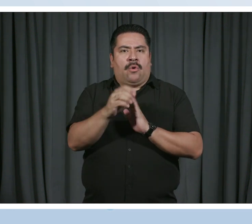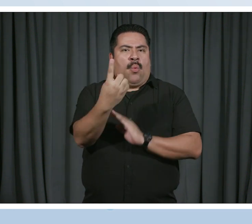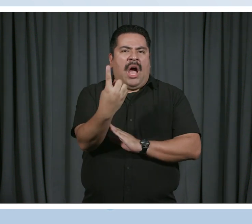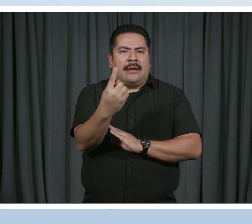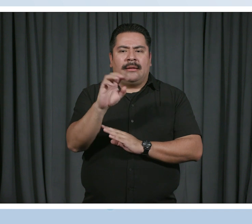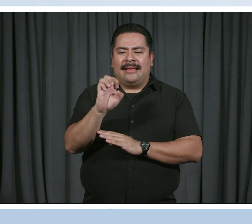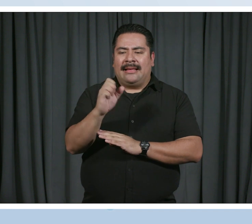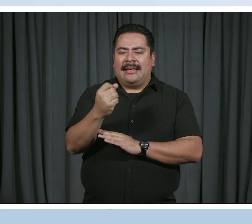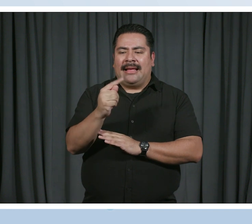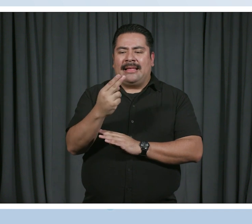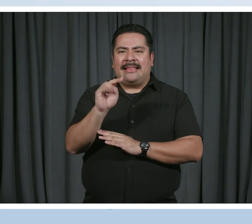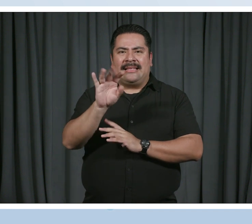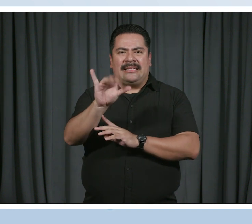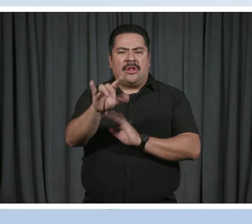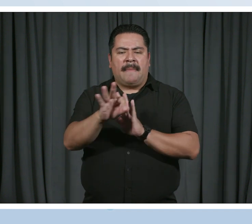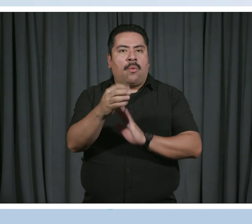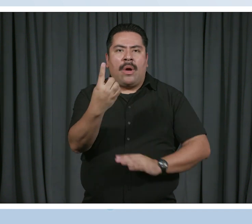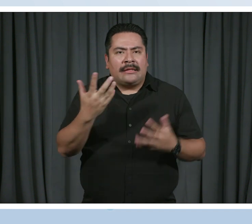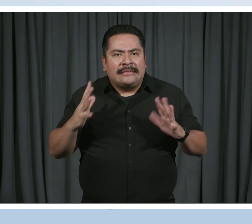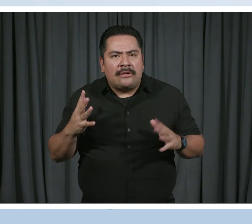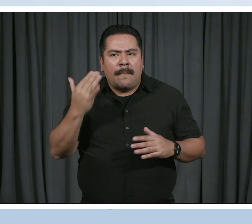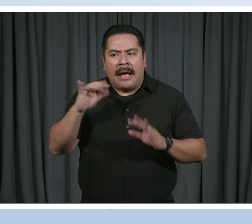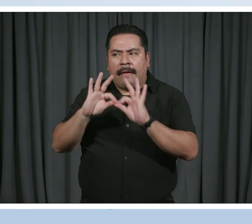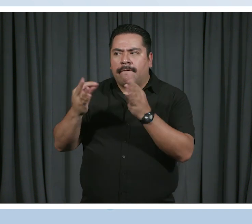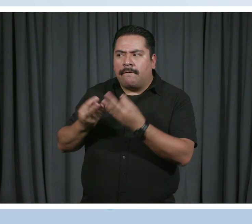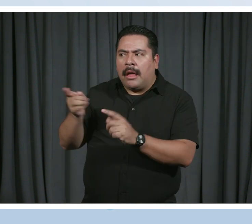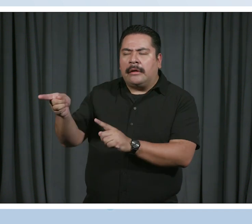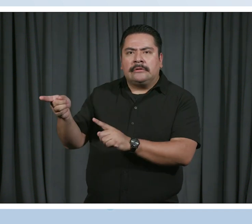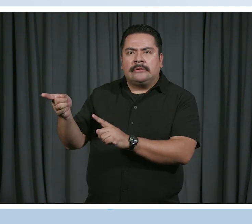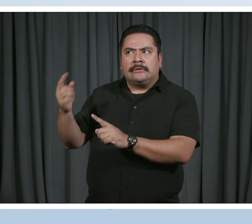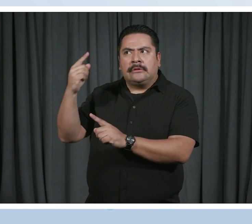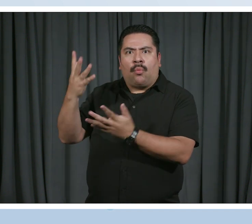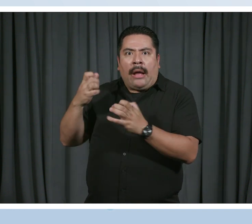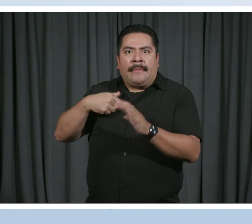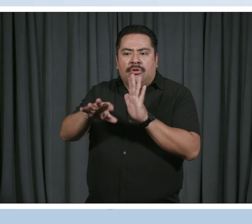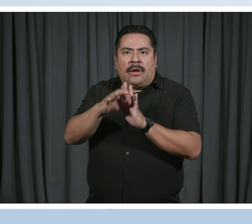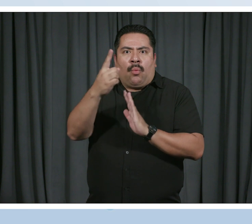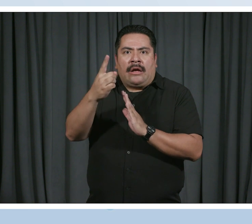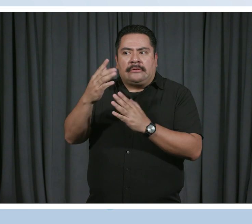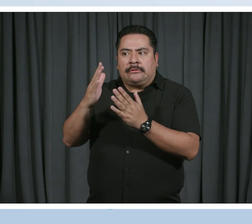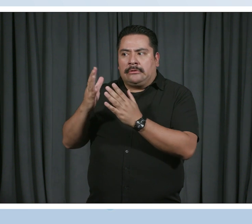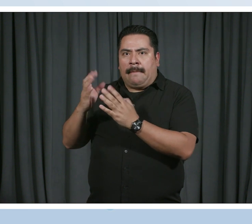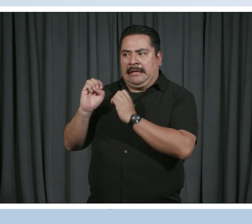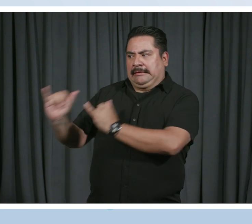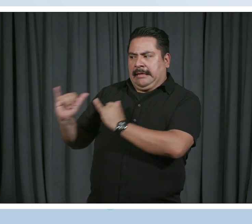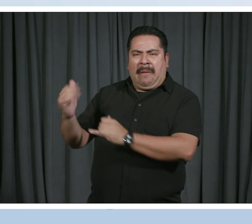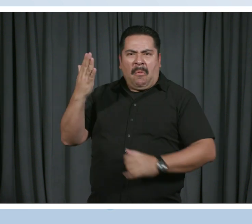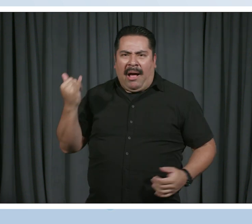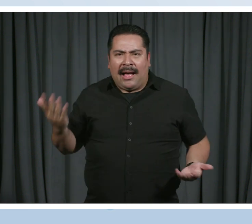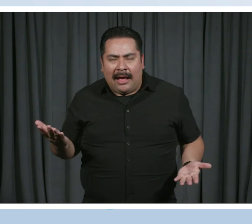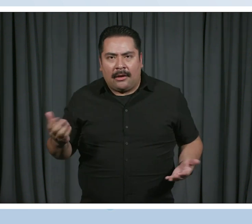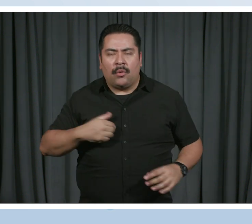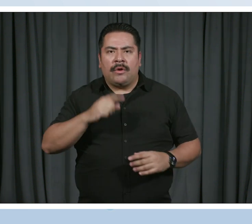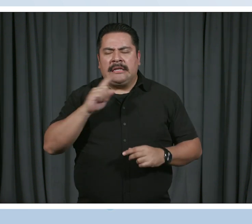was. Like why did my friends feel like I had to pick, you know, the one thing that they were and couldn't be all of these things. And so it led me to